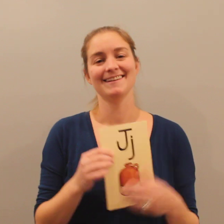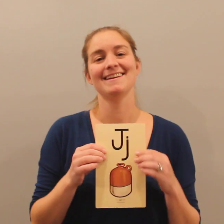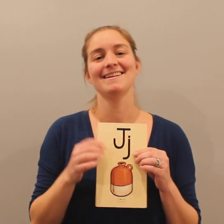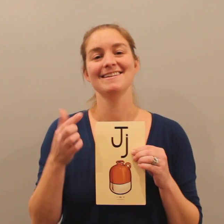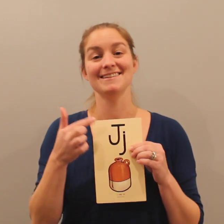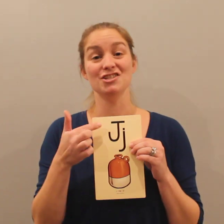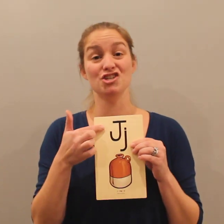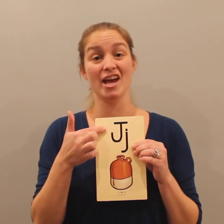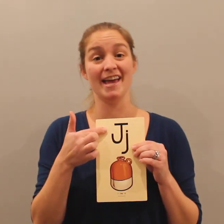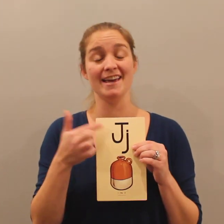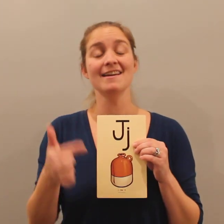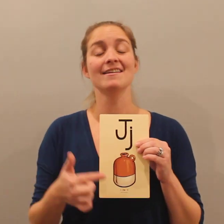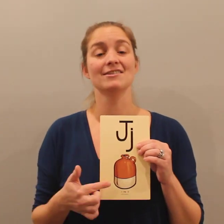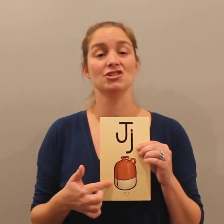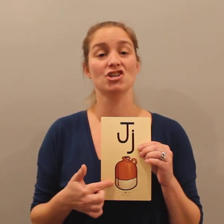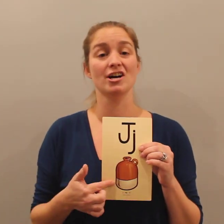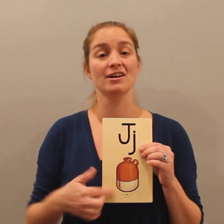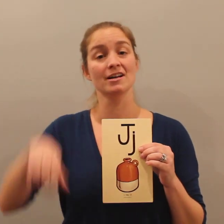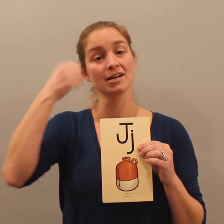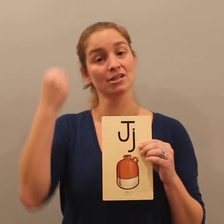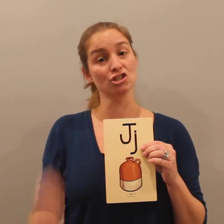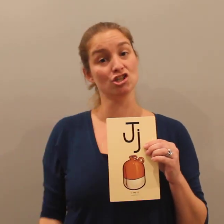J, jug, j.